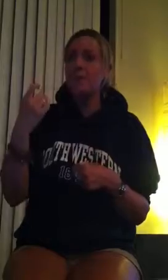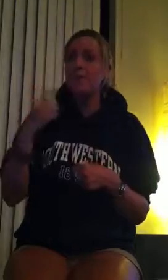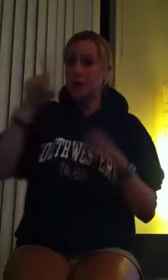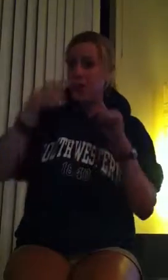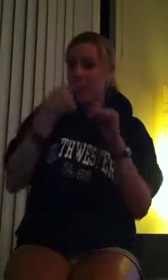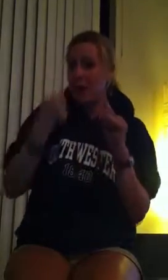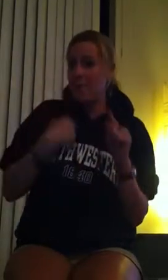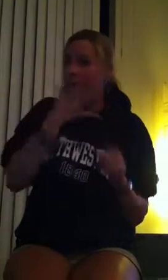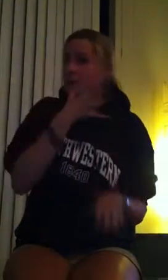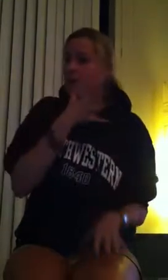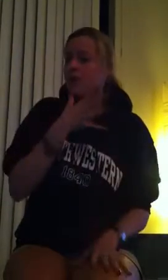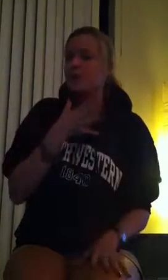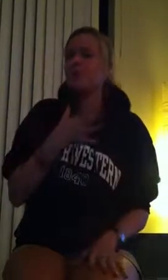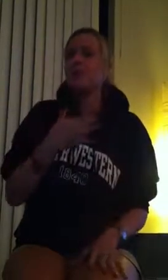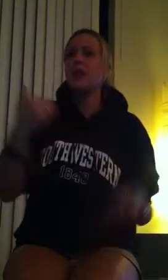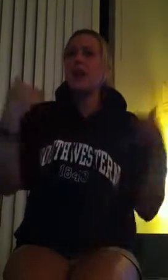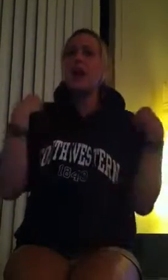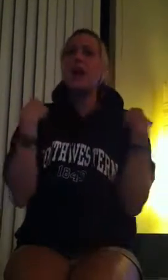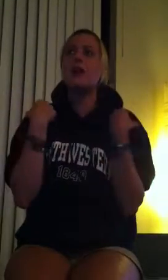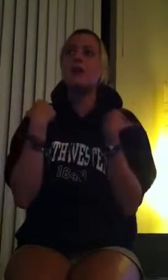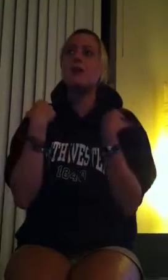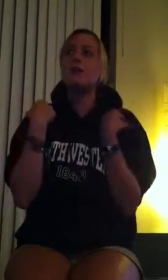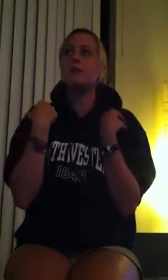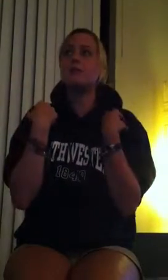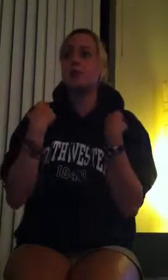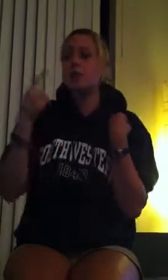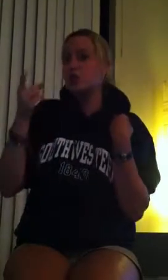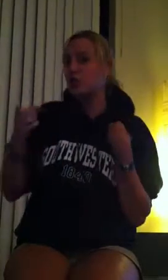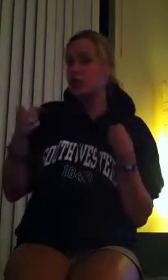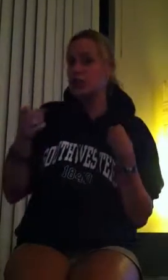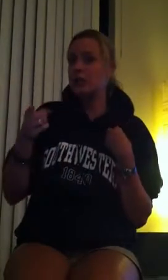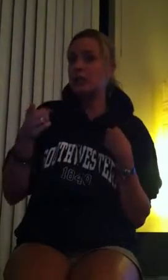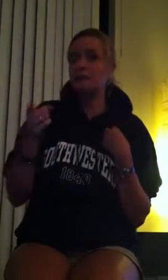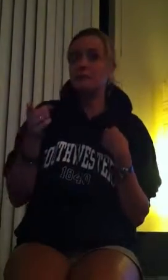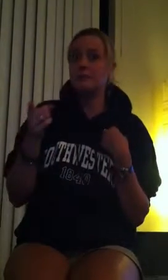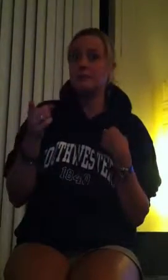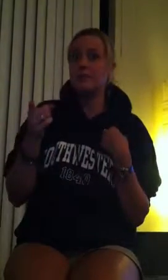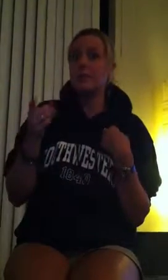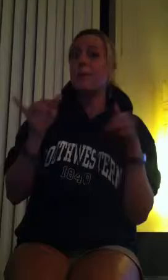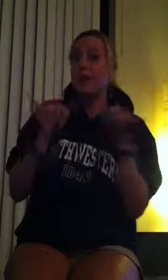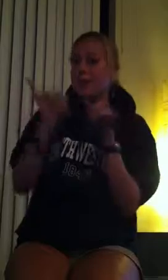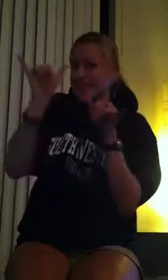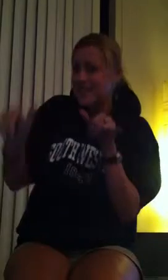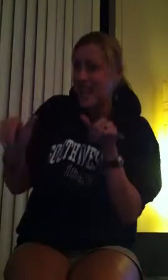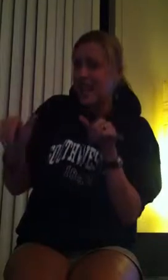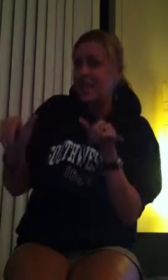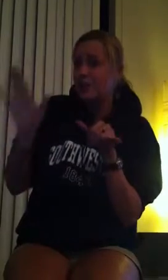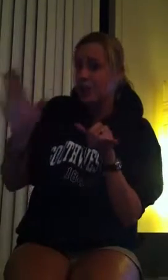in her own country, would she have been a happier person?